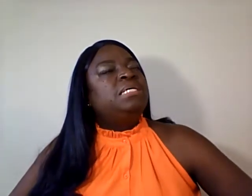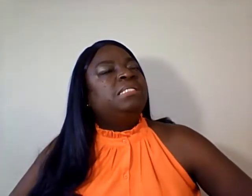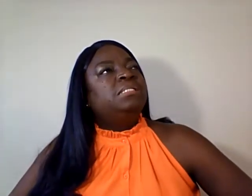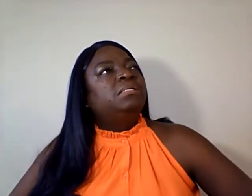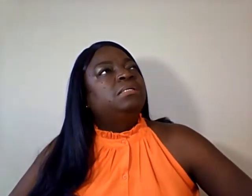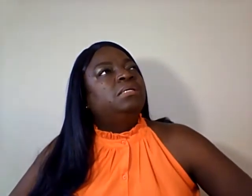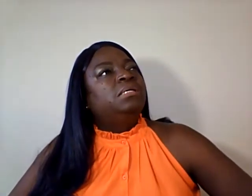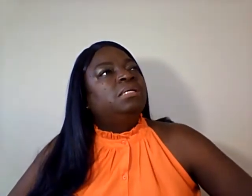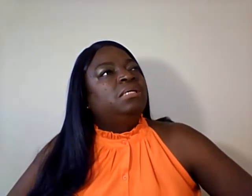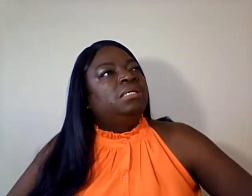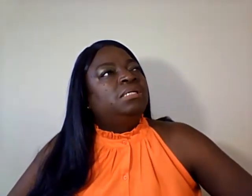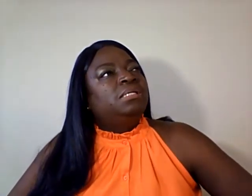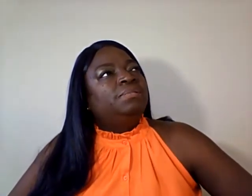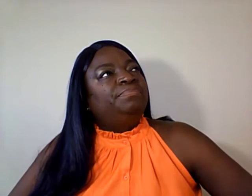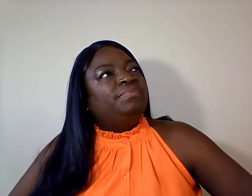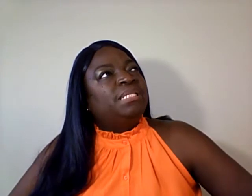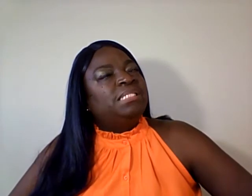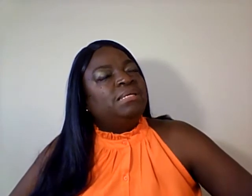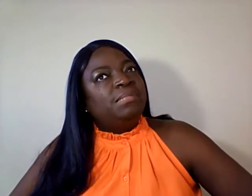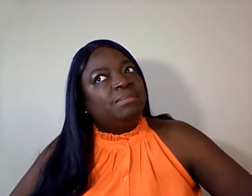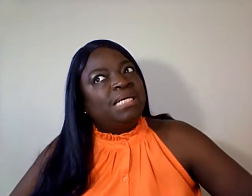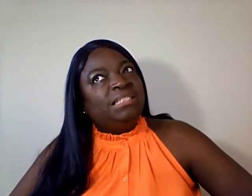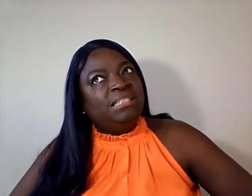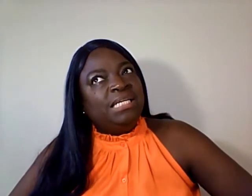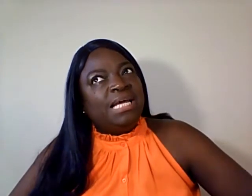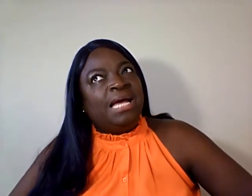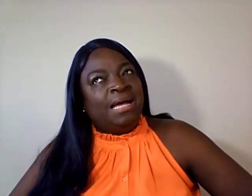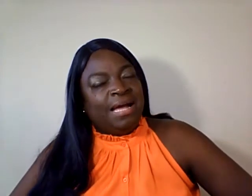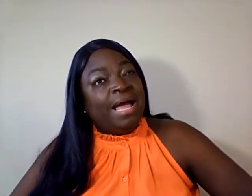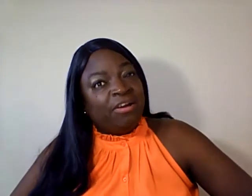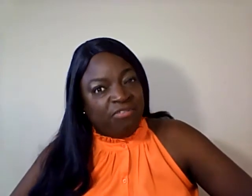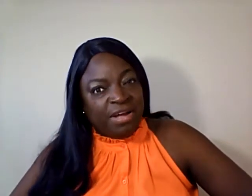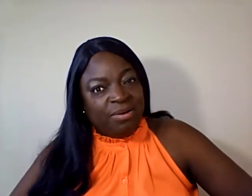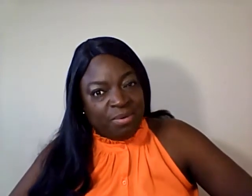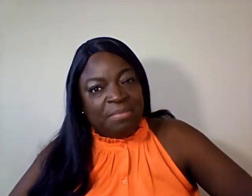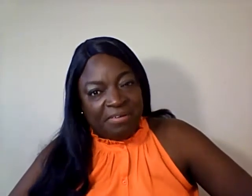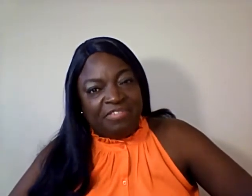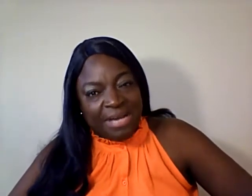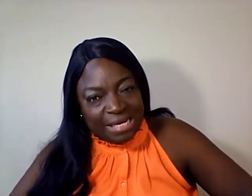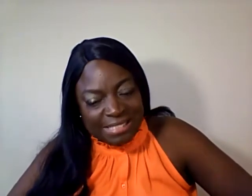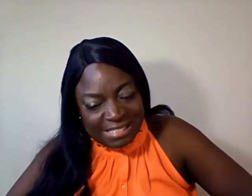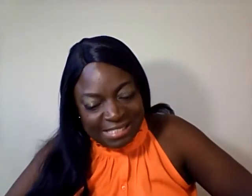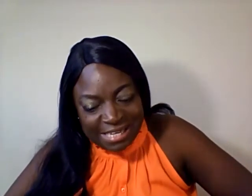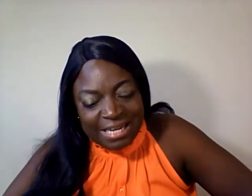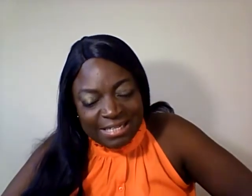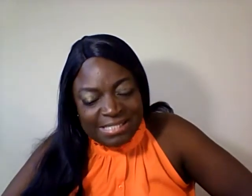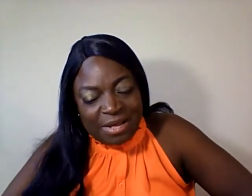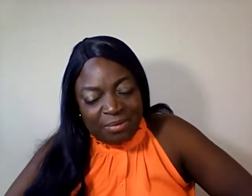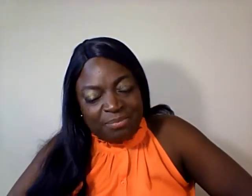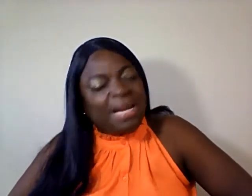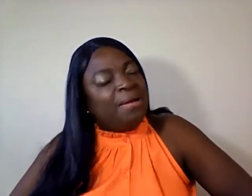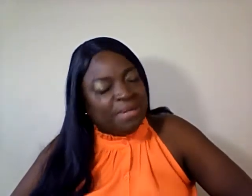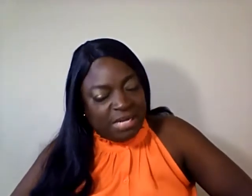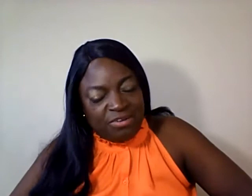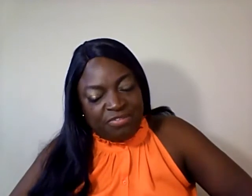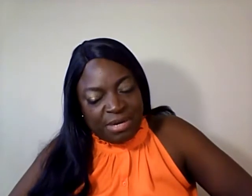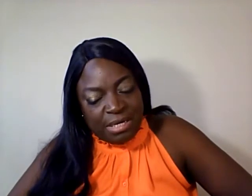sometimes I just get aggravated with my friends. So, but I'm a good friend.